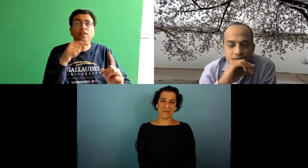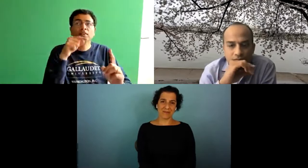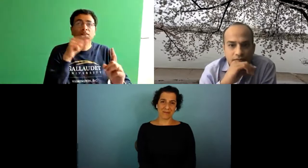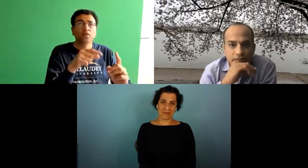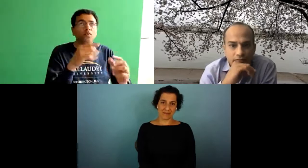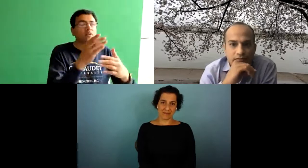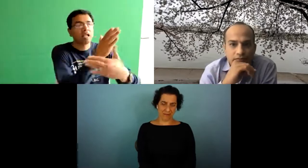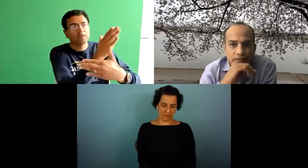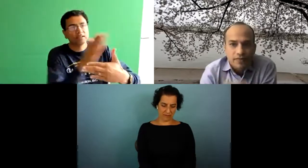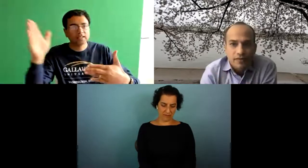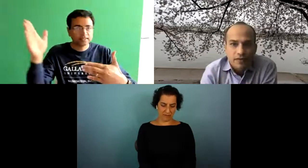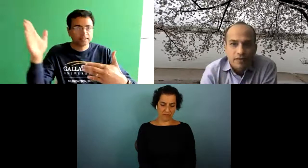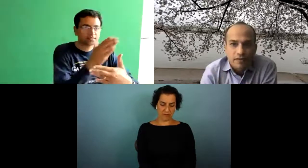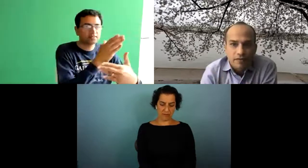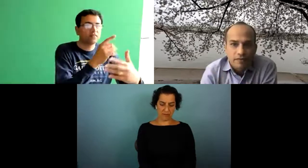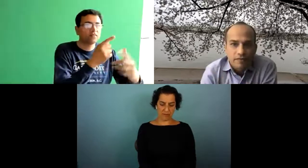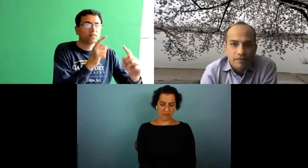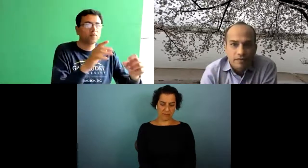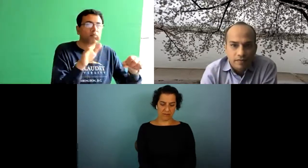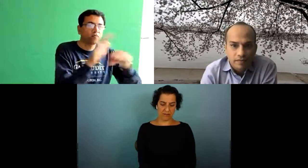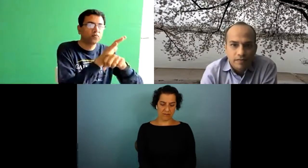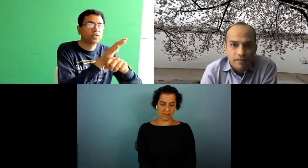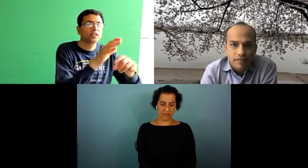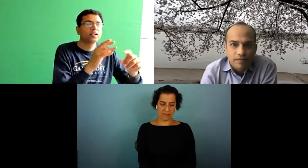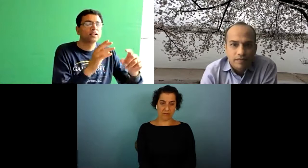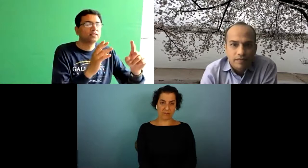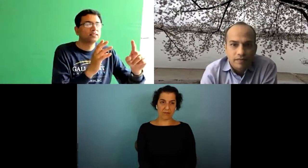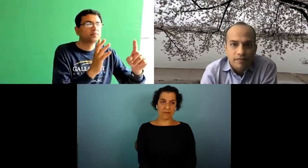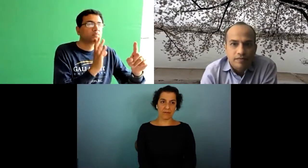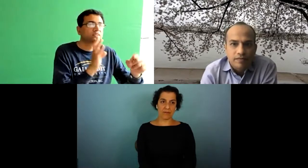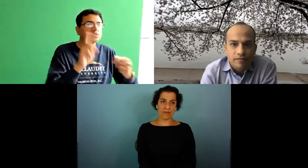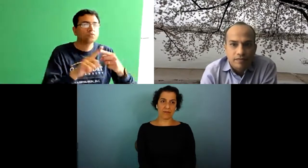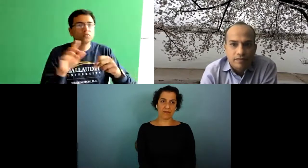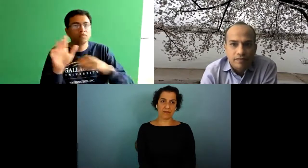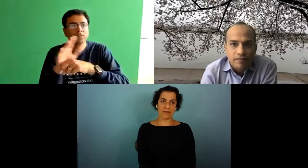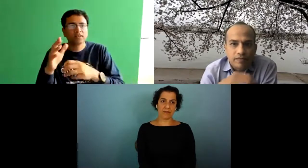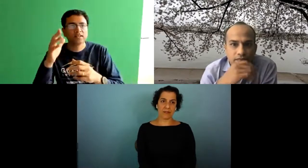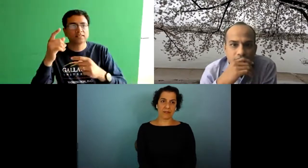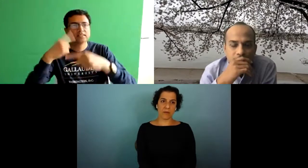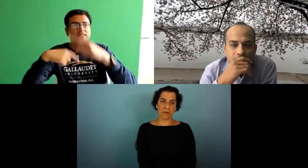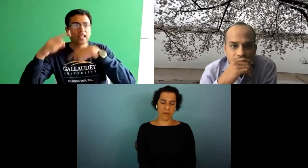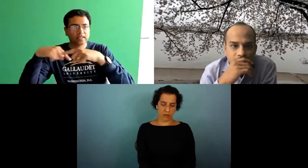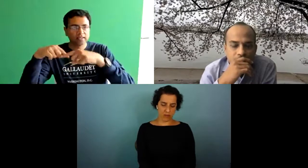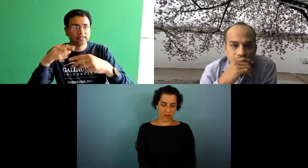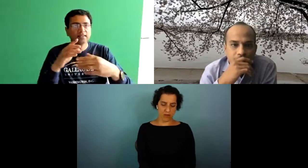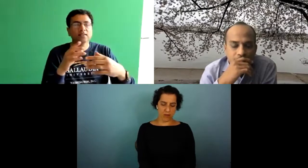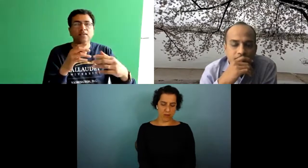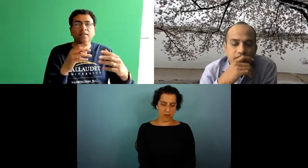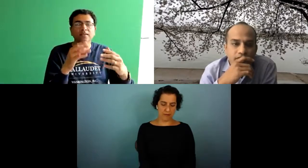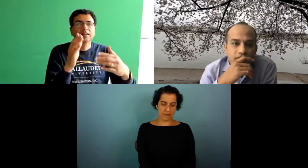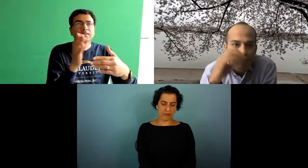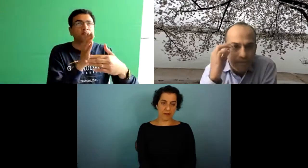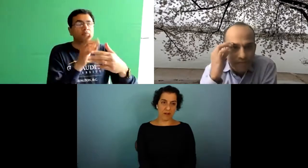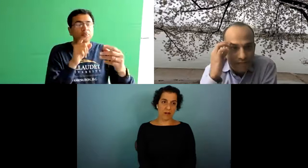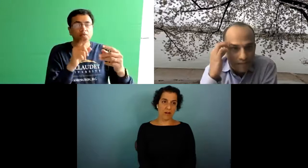rely on facial expressions um body language gestures so i think that this way you can get the full